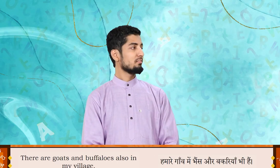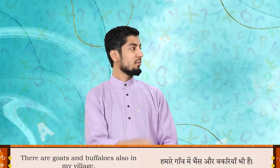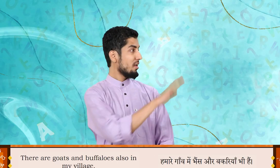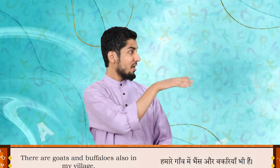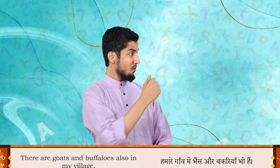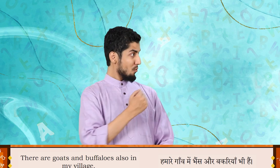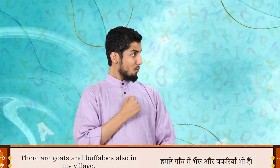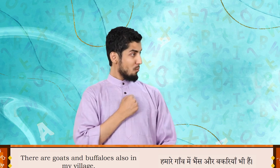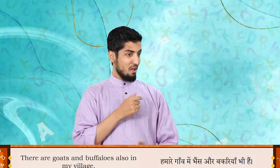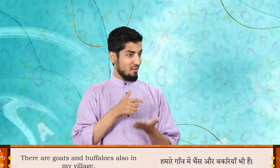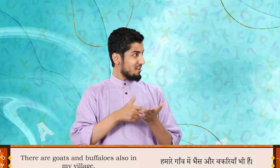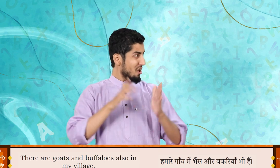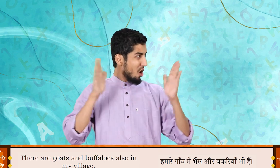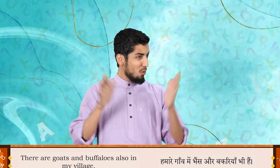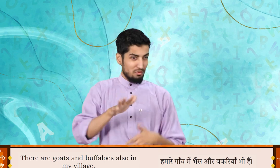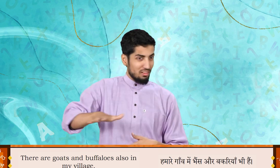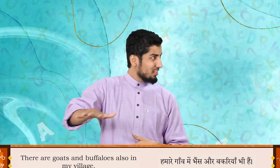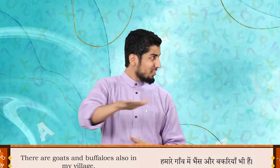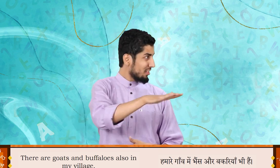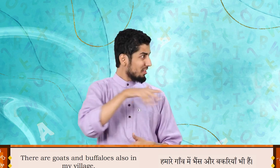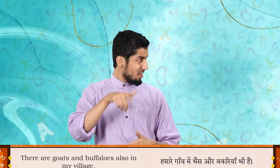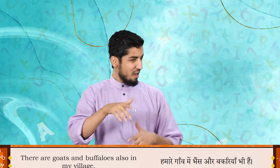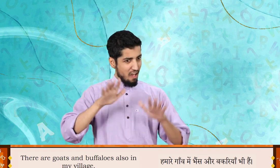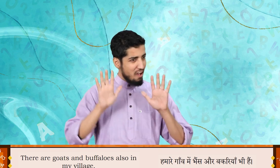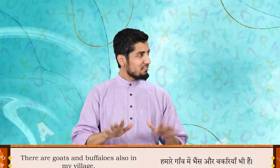There are goats and buffaloes also in my village.